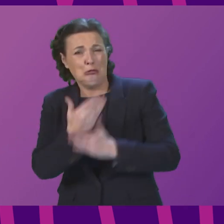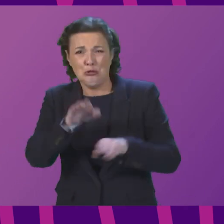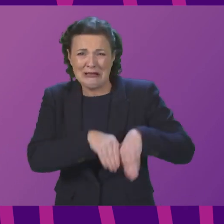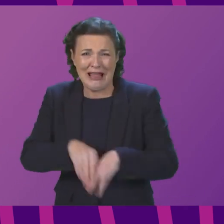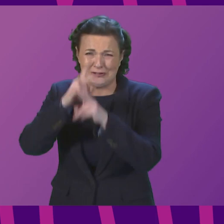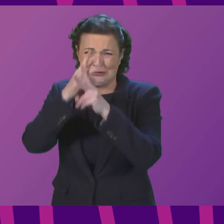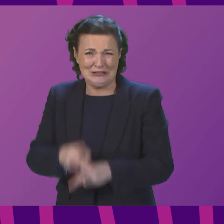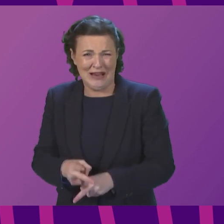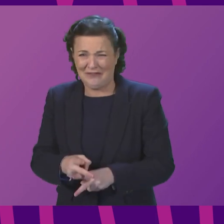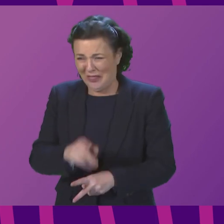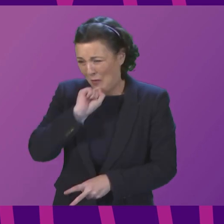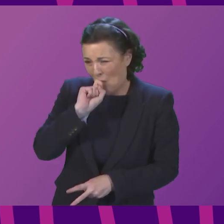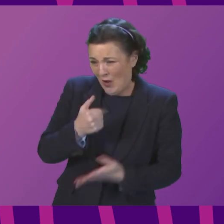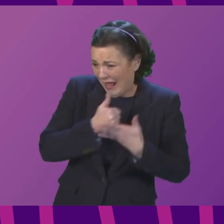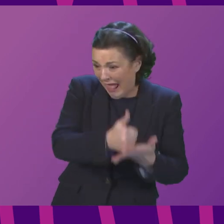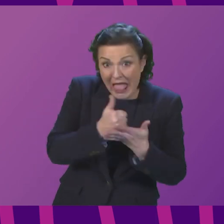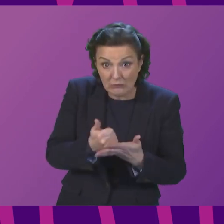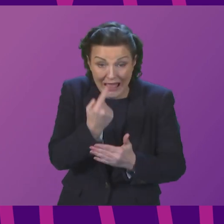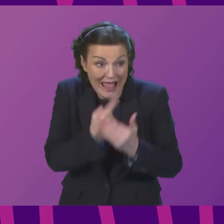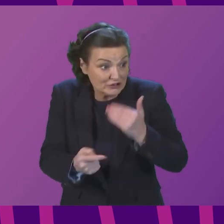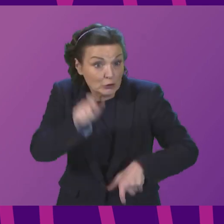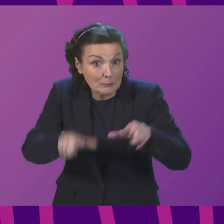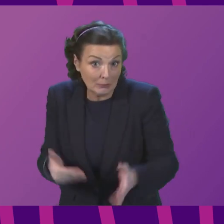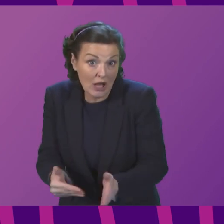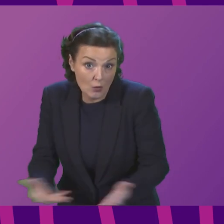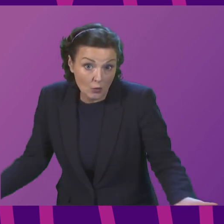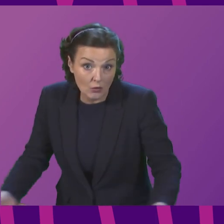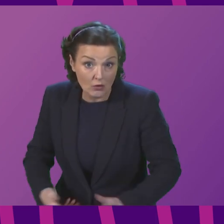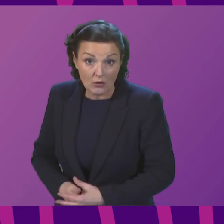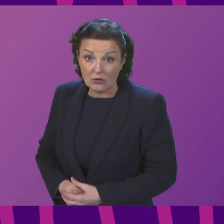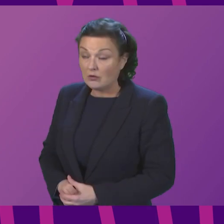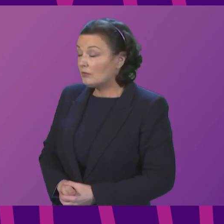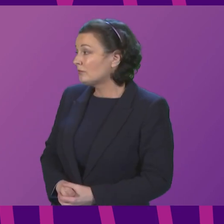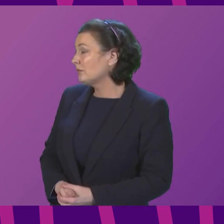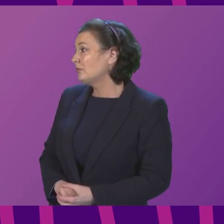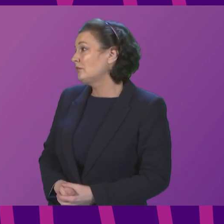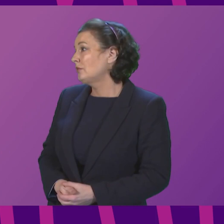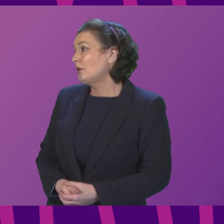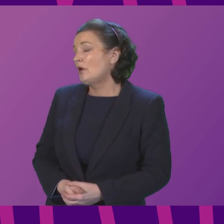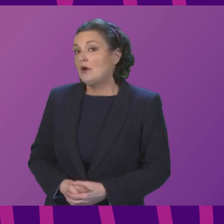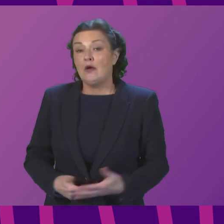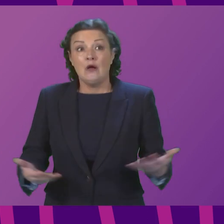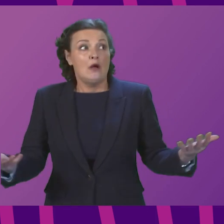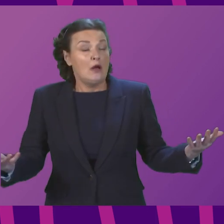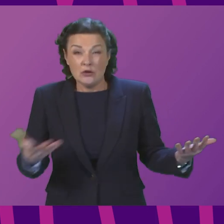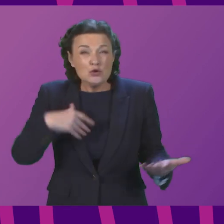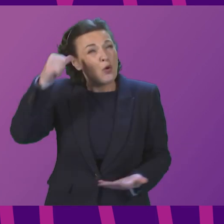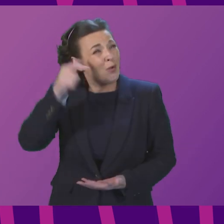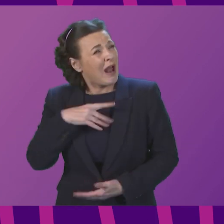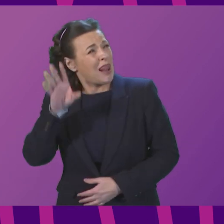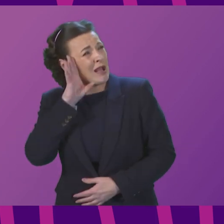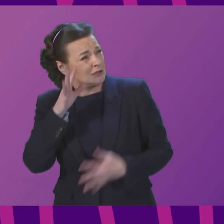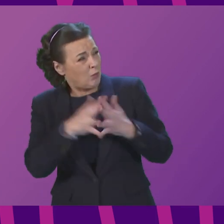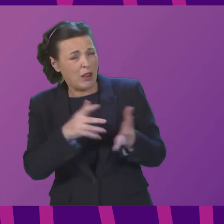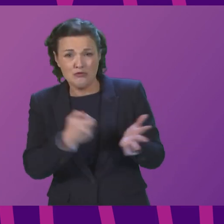monolith that's not going to help people right now. The First Minister. Do you know, when I listened to Willie Rennie there,